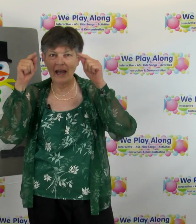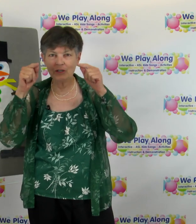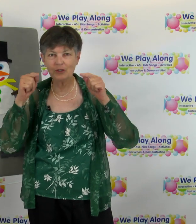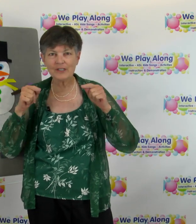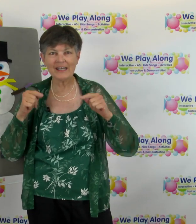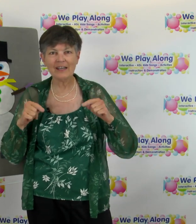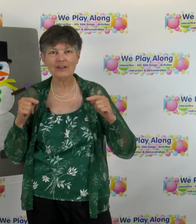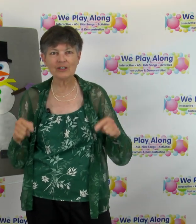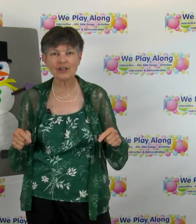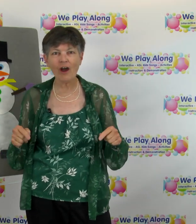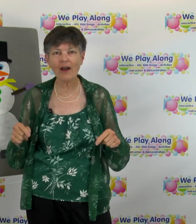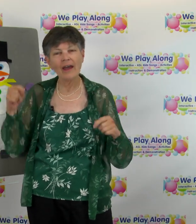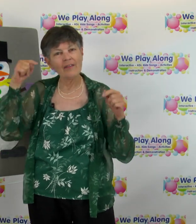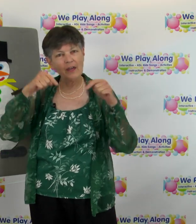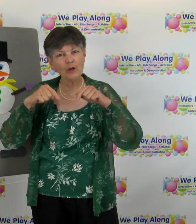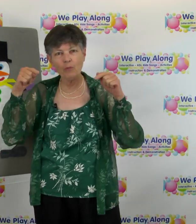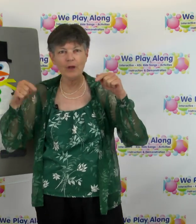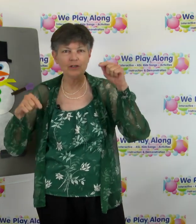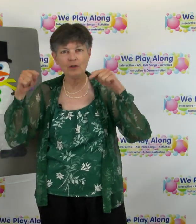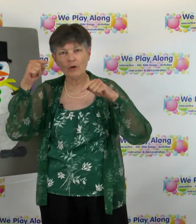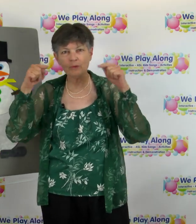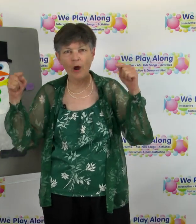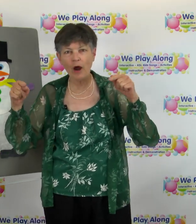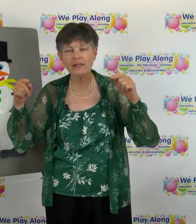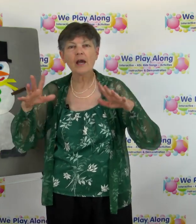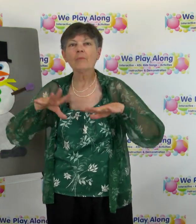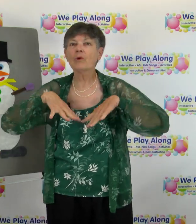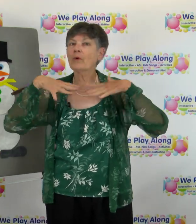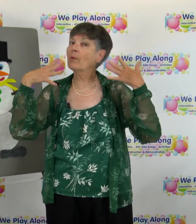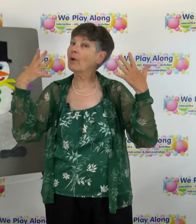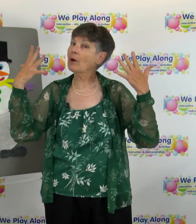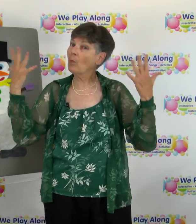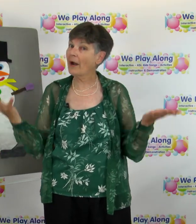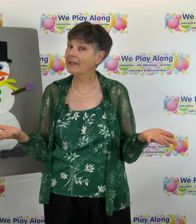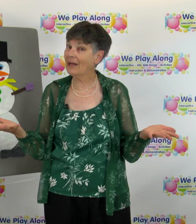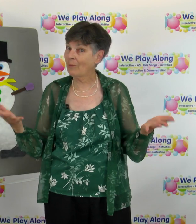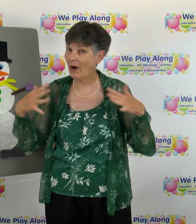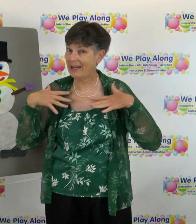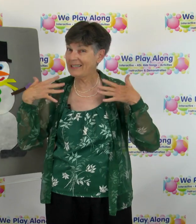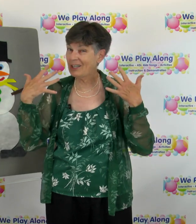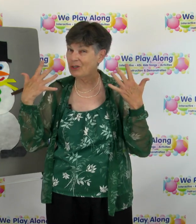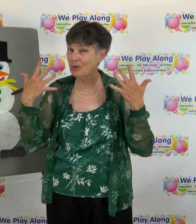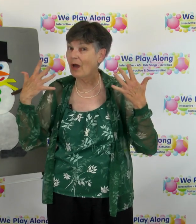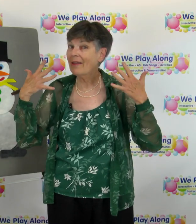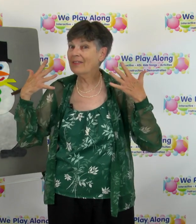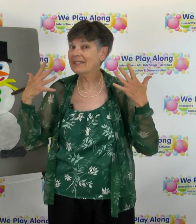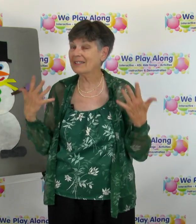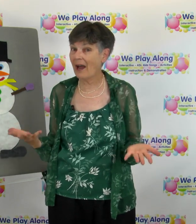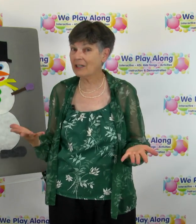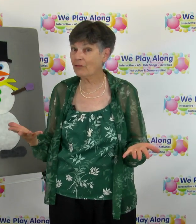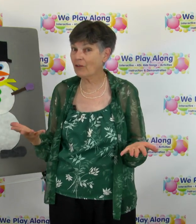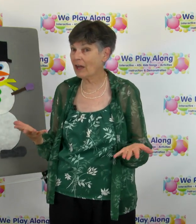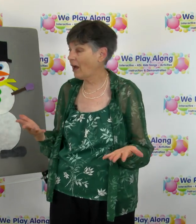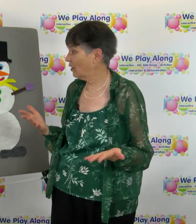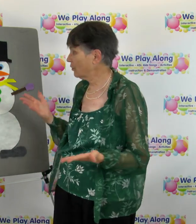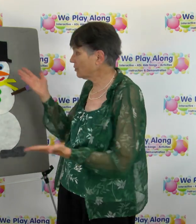as you're singing this song they could point to those parts but we're wanting I'm wanting to teach you the signs for the colors